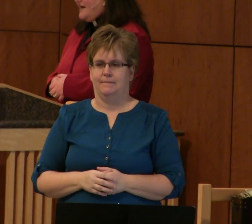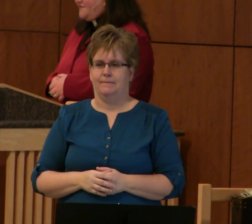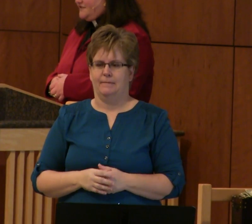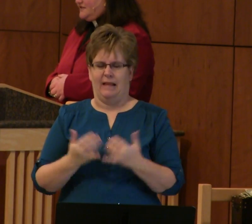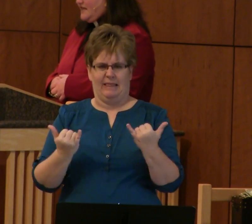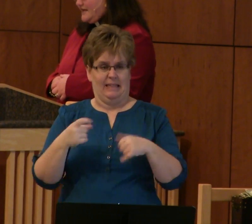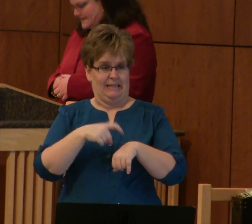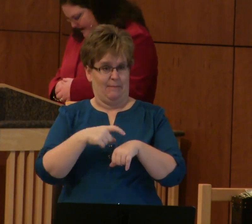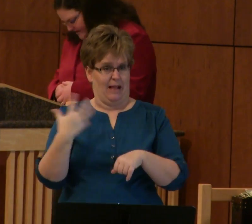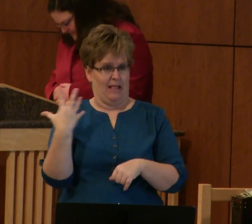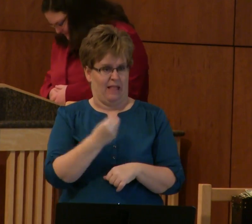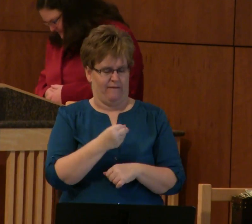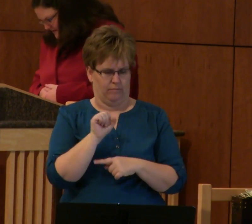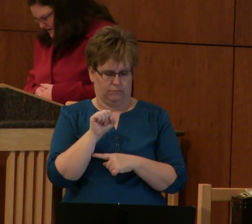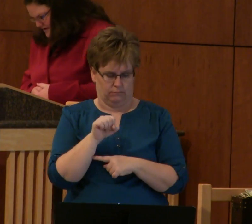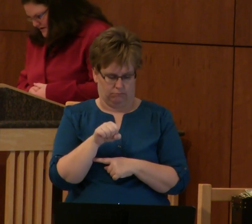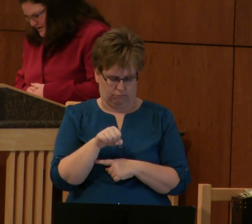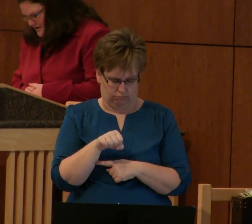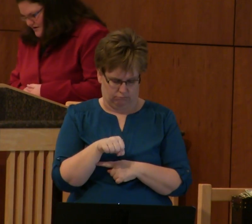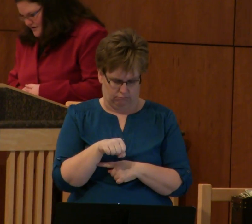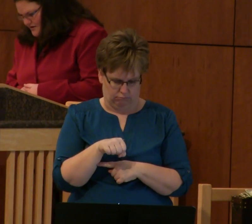this time he left, head down,